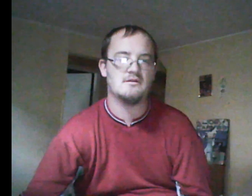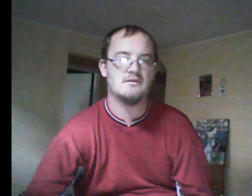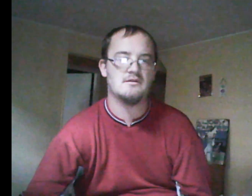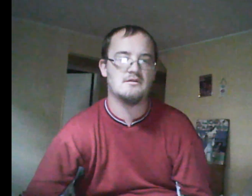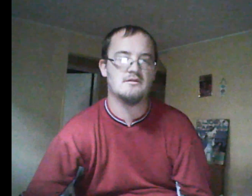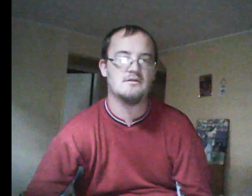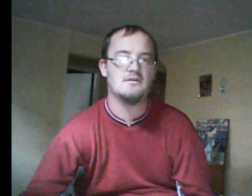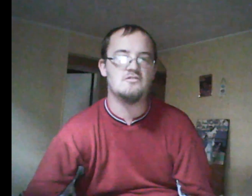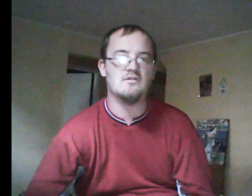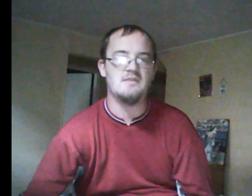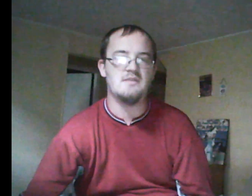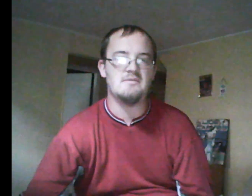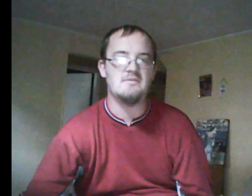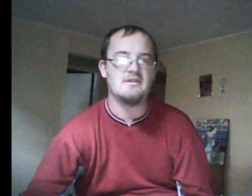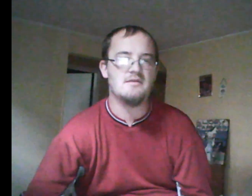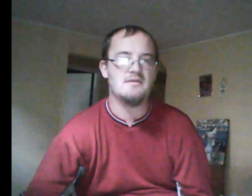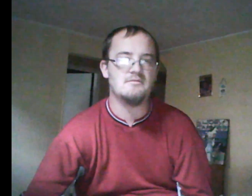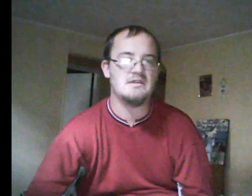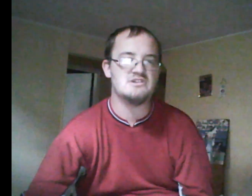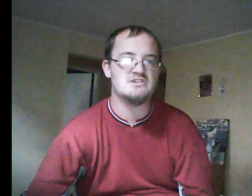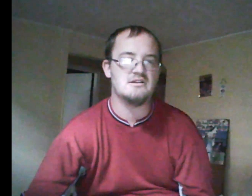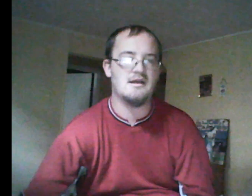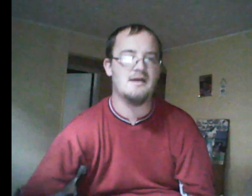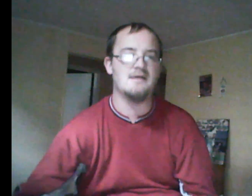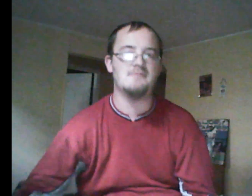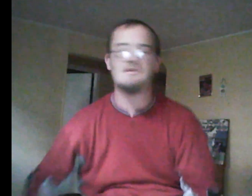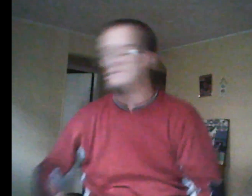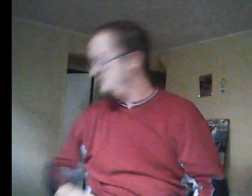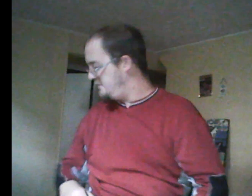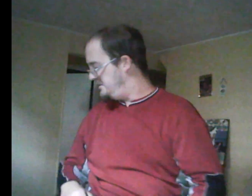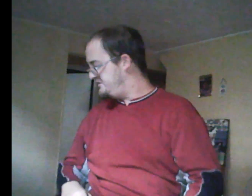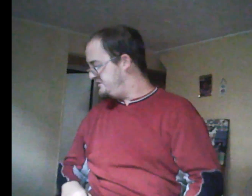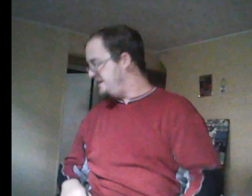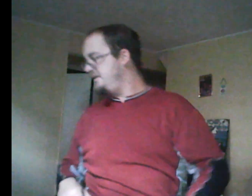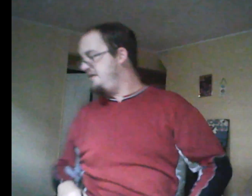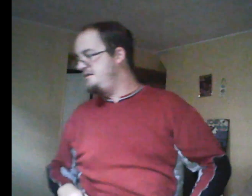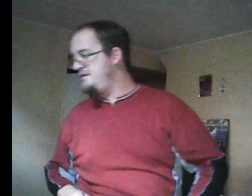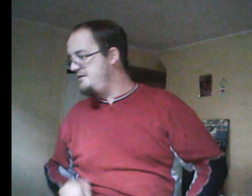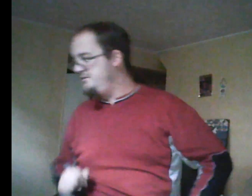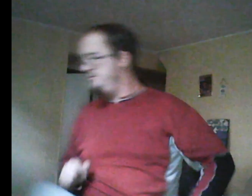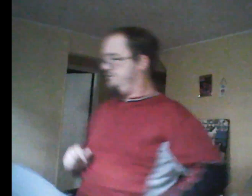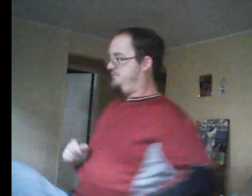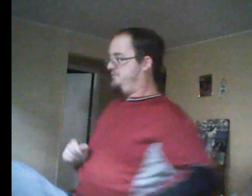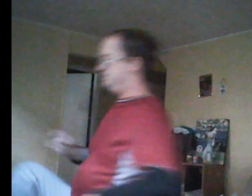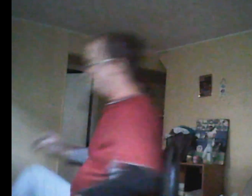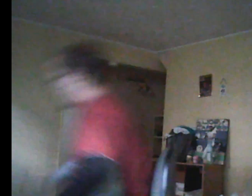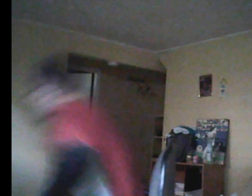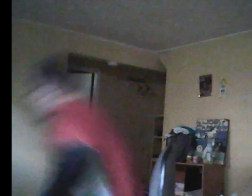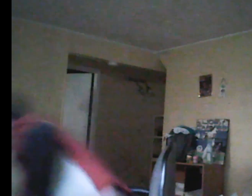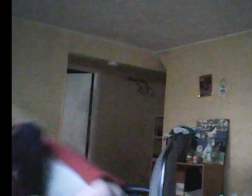So, a lot of people want the combination. Let me just get my phone and